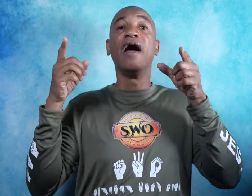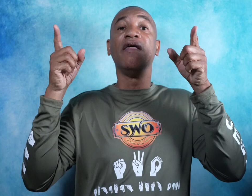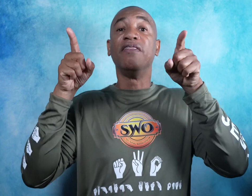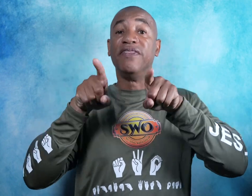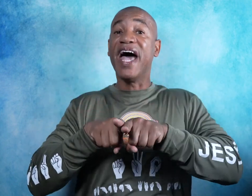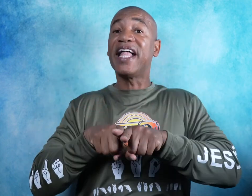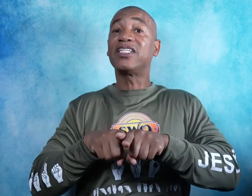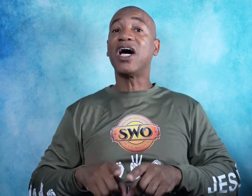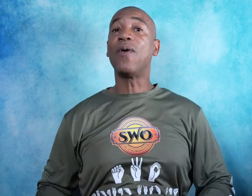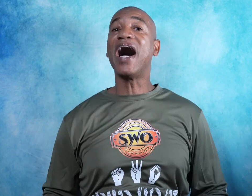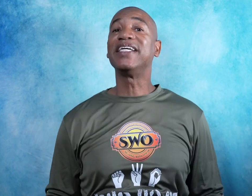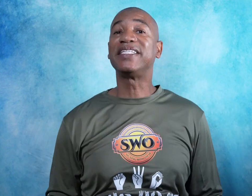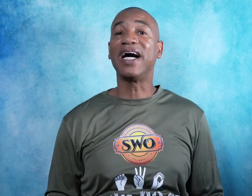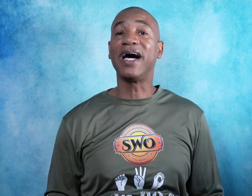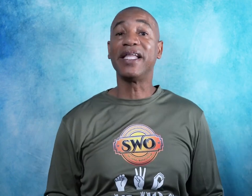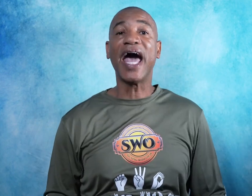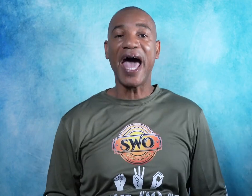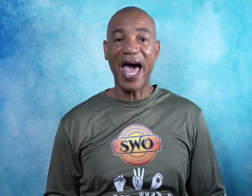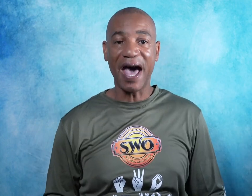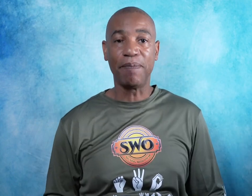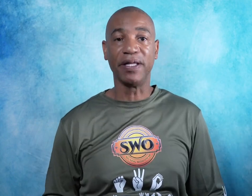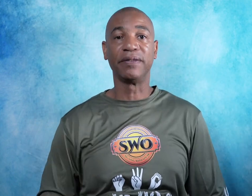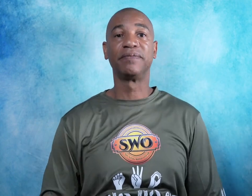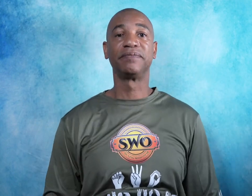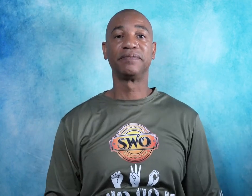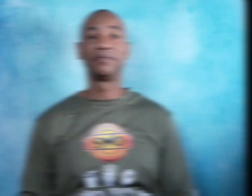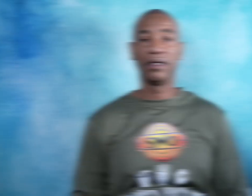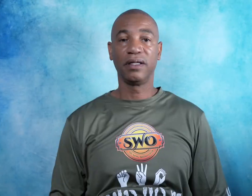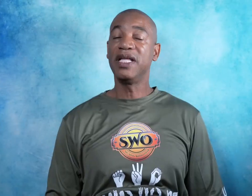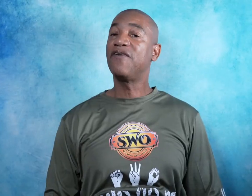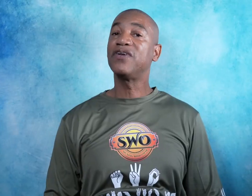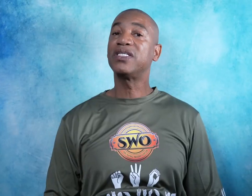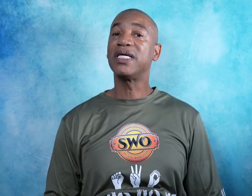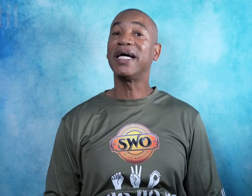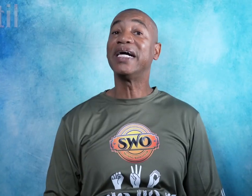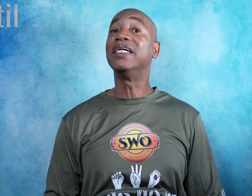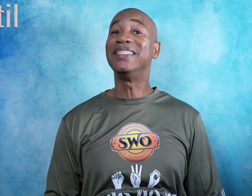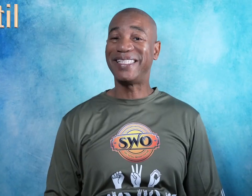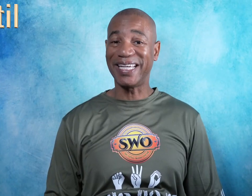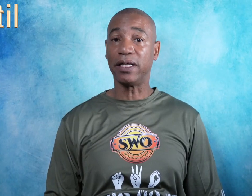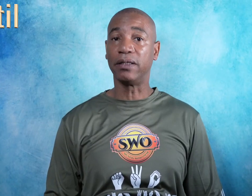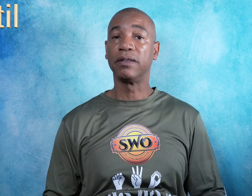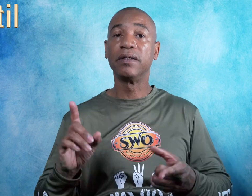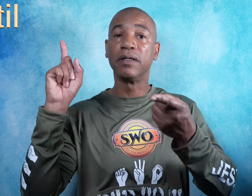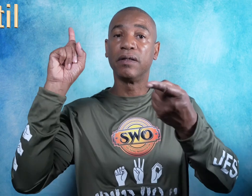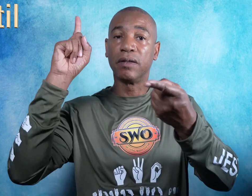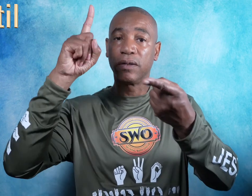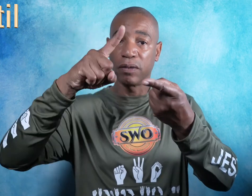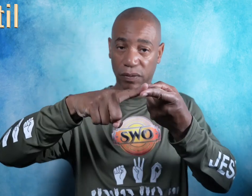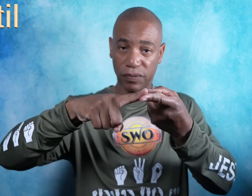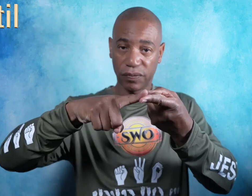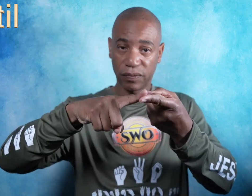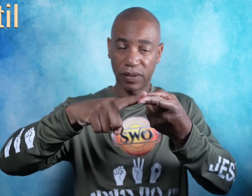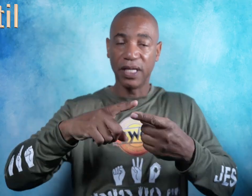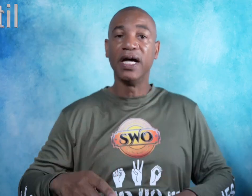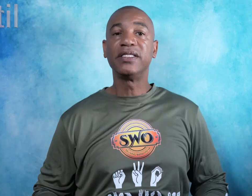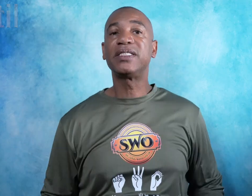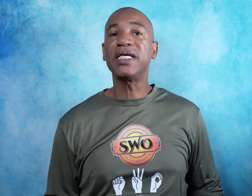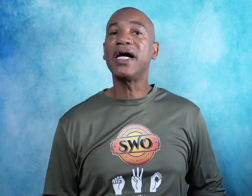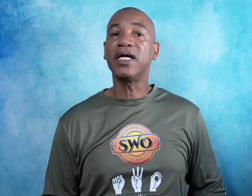That is how I sign happen. Now for the sign until. Until. To sign